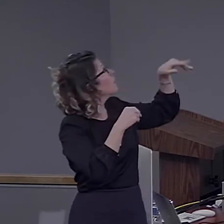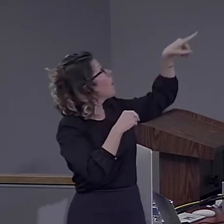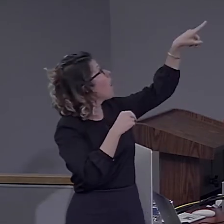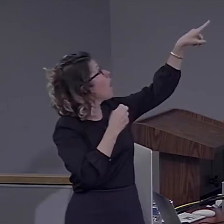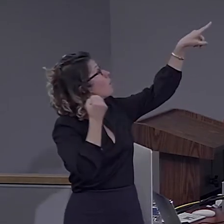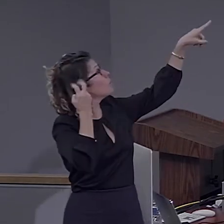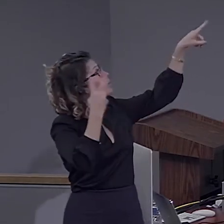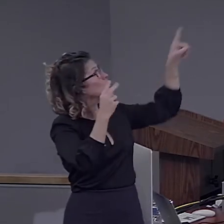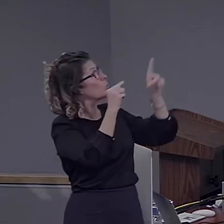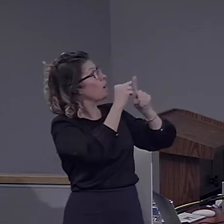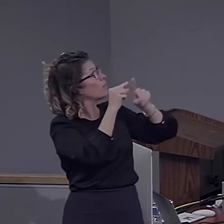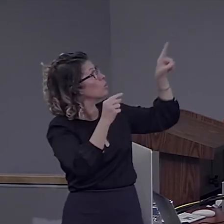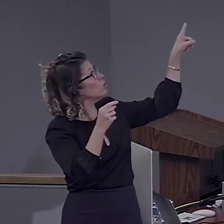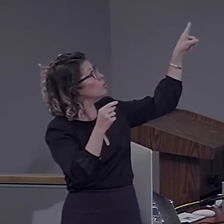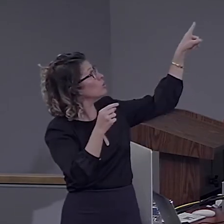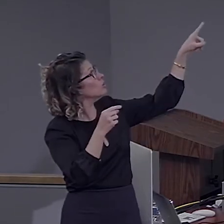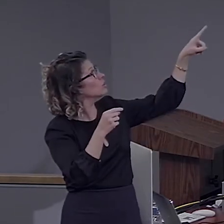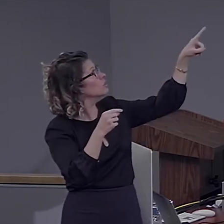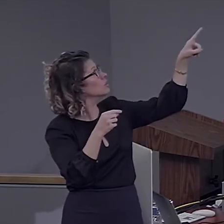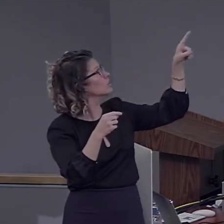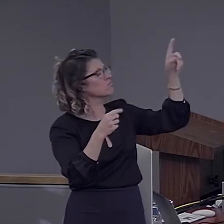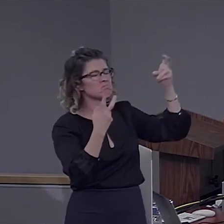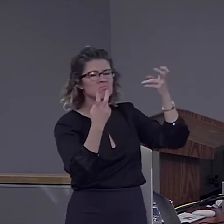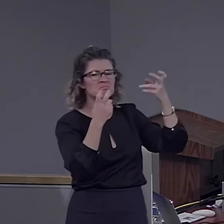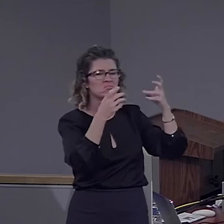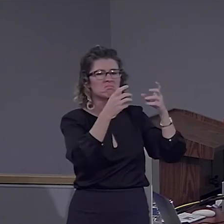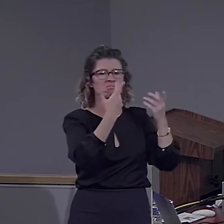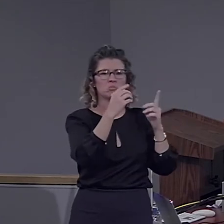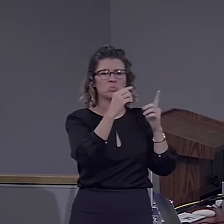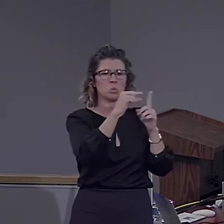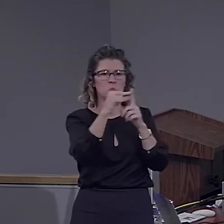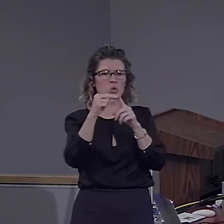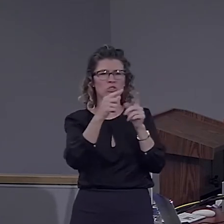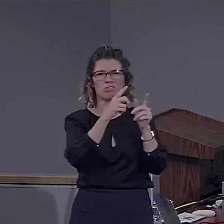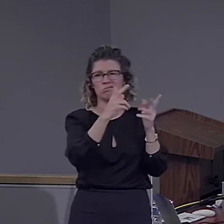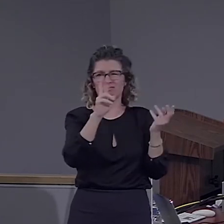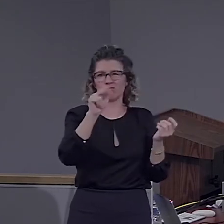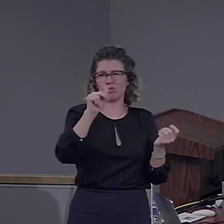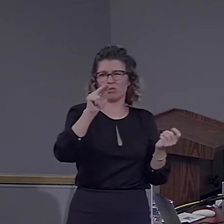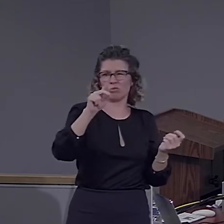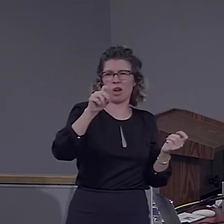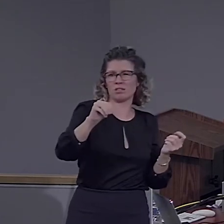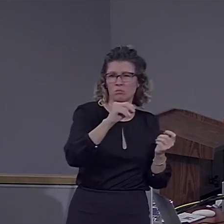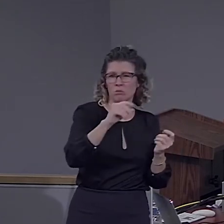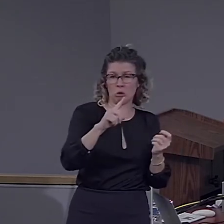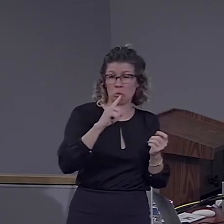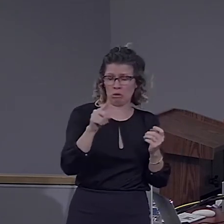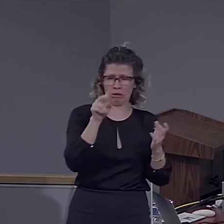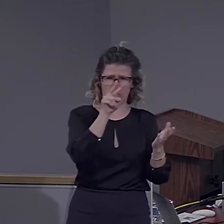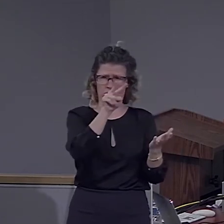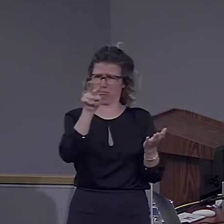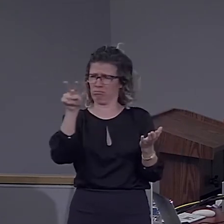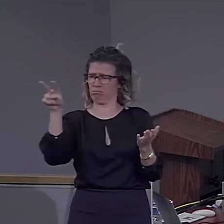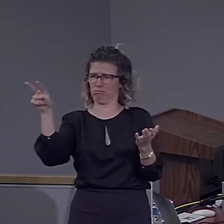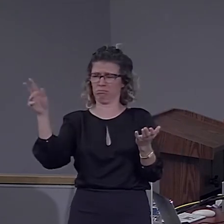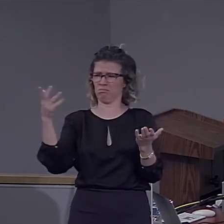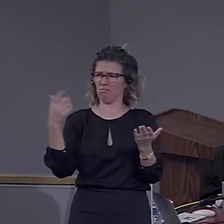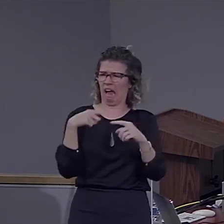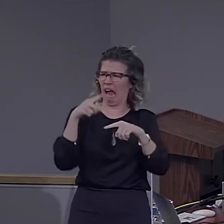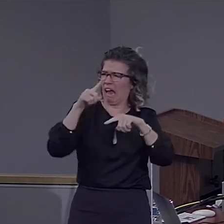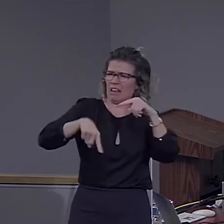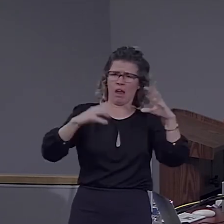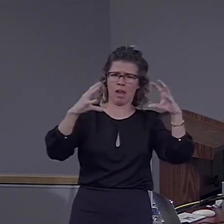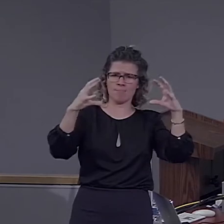and the list is random, it's worse than random. It's designed so that the words cannot be combined with each other, one